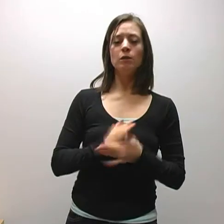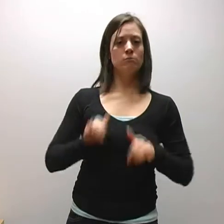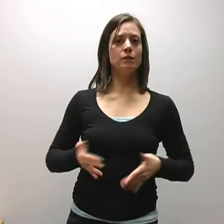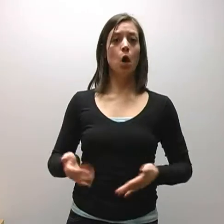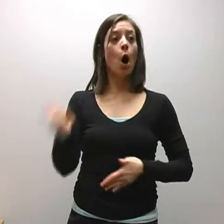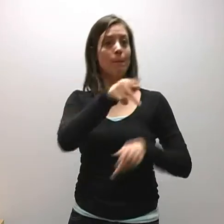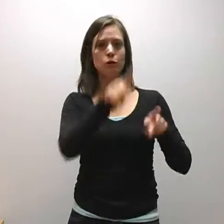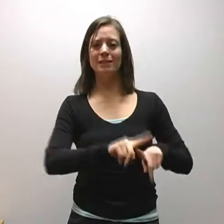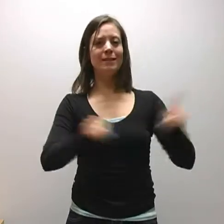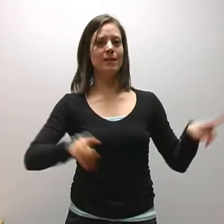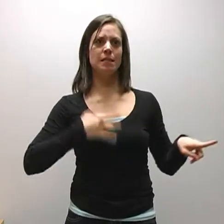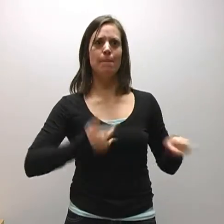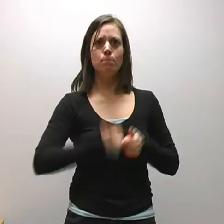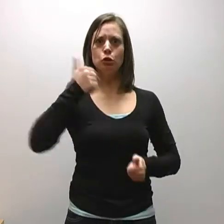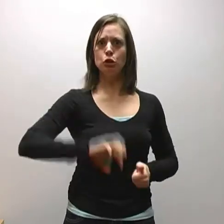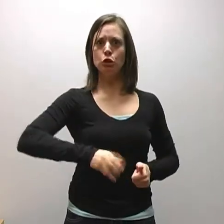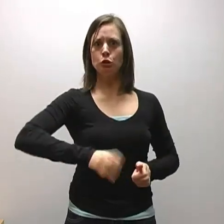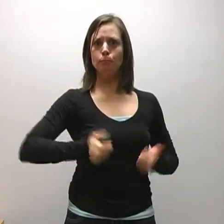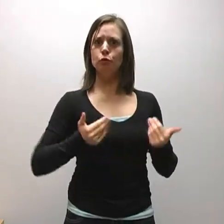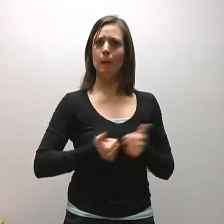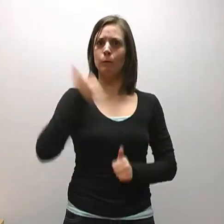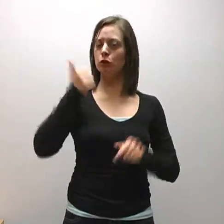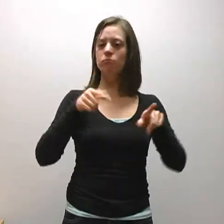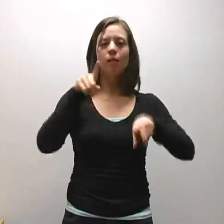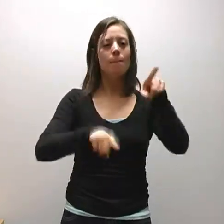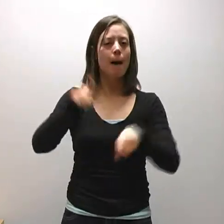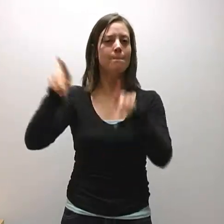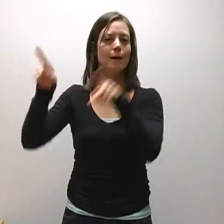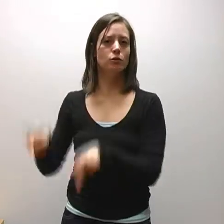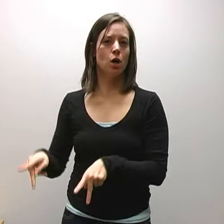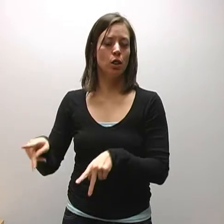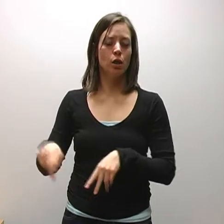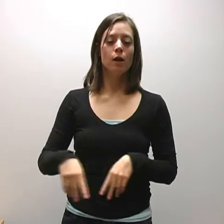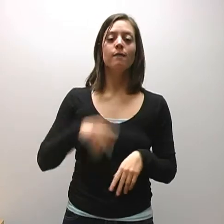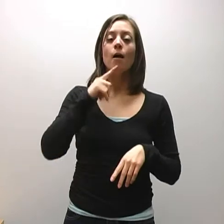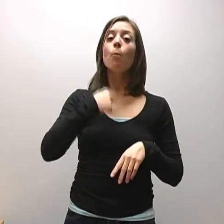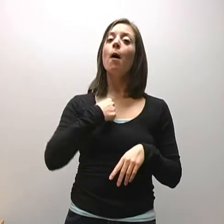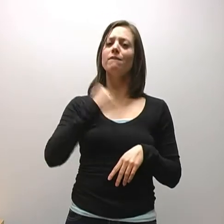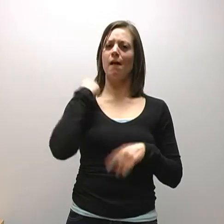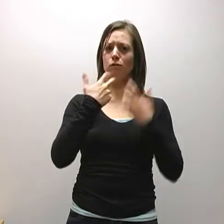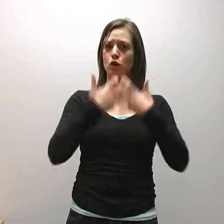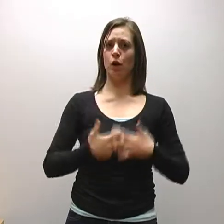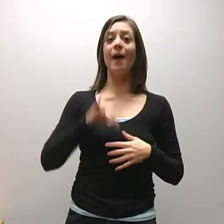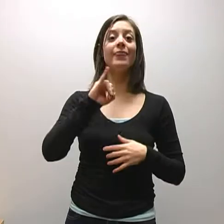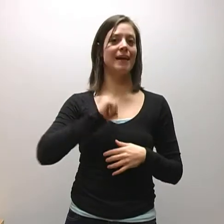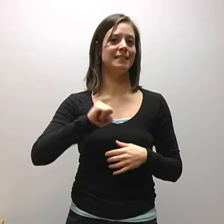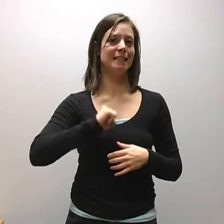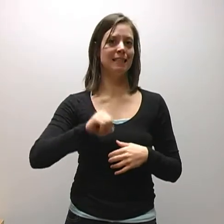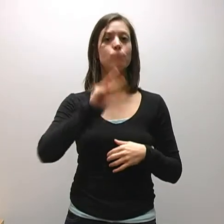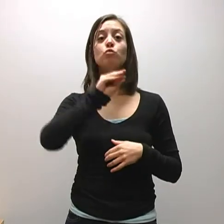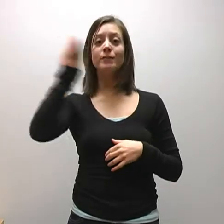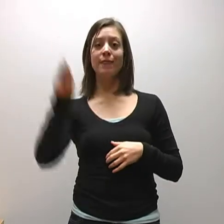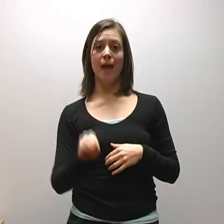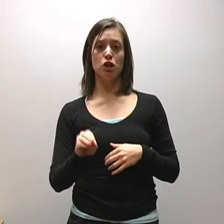going to be to stay back with my family. I'm not going to stay back to my We're going back.